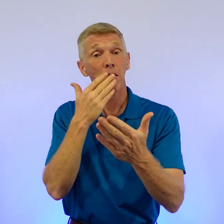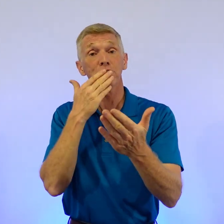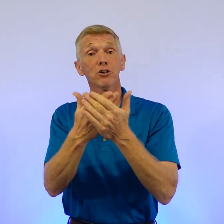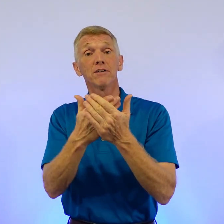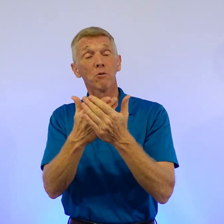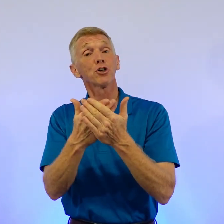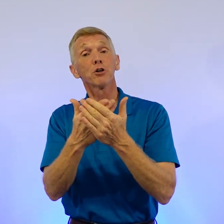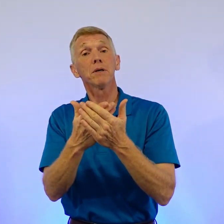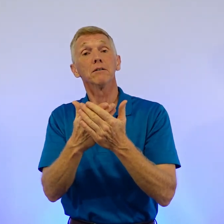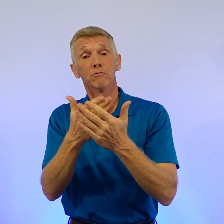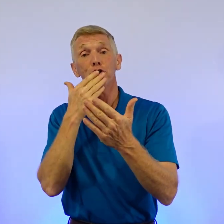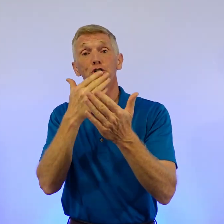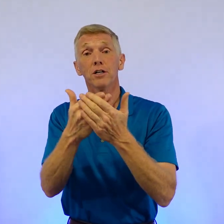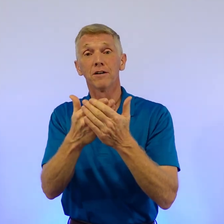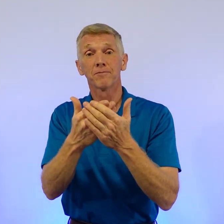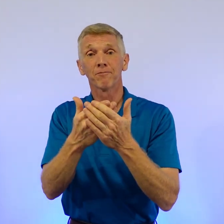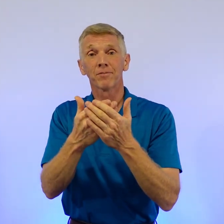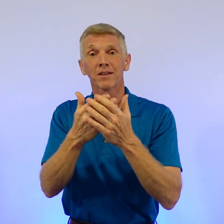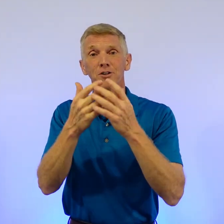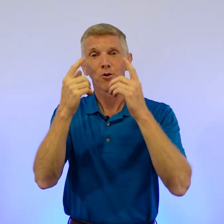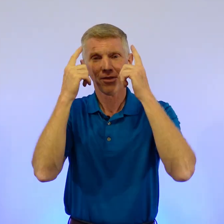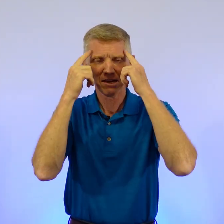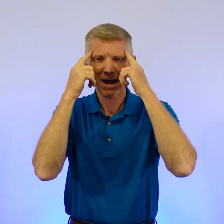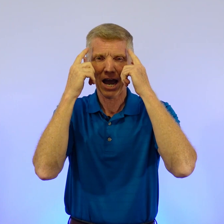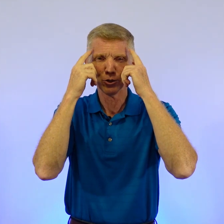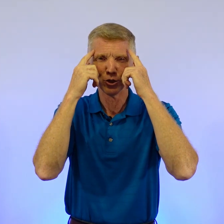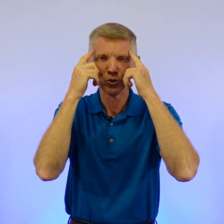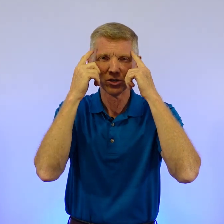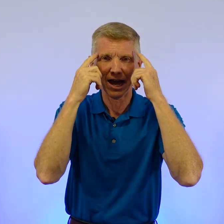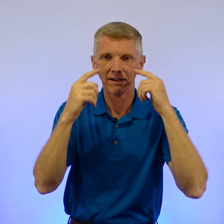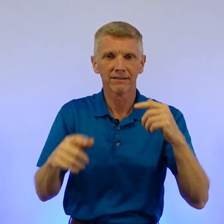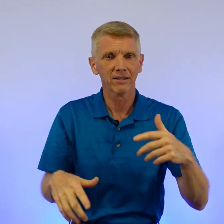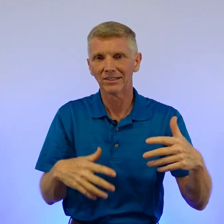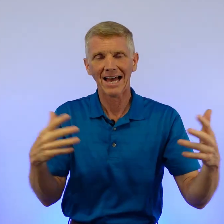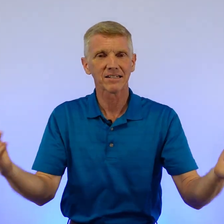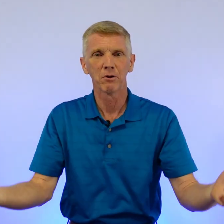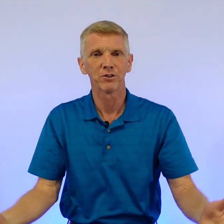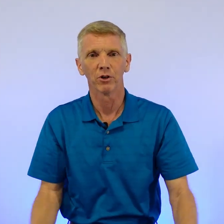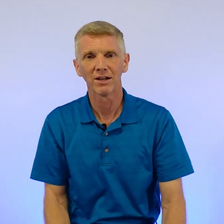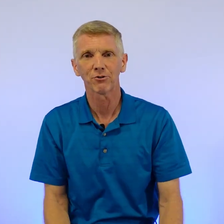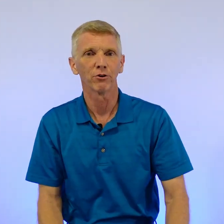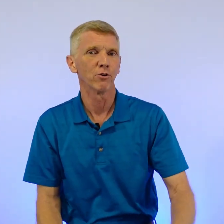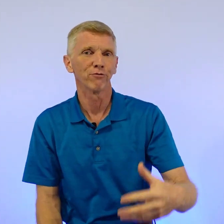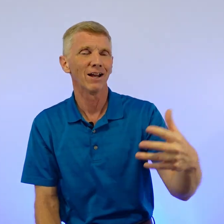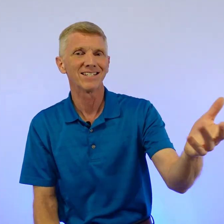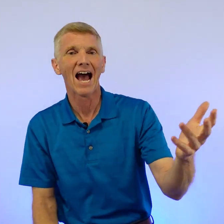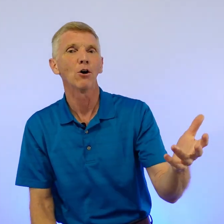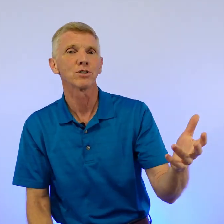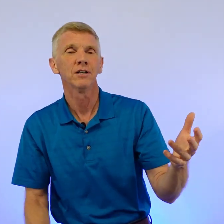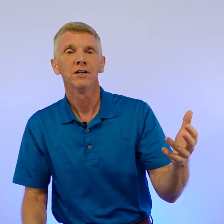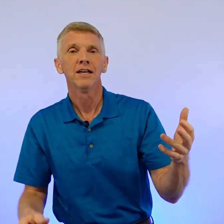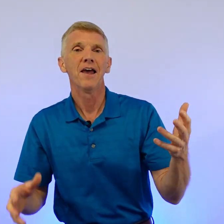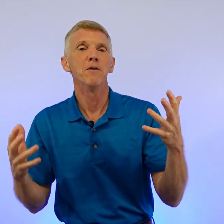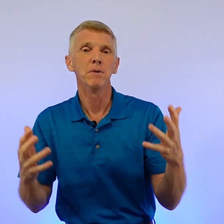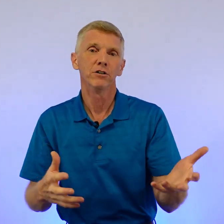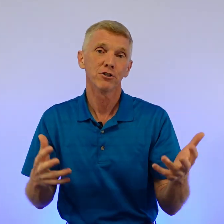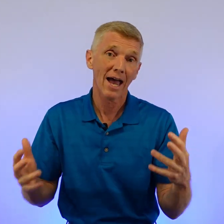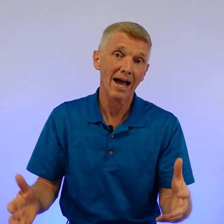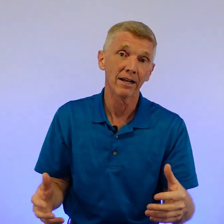that was good. That was a good meal. Good. So think about how you'd use that. Think of the last time you went to a restaurant or to a friend's house and the meal you had,